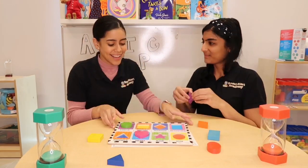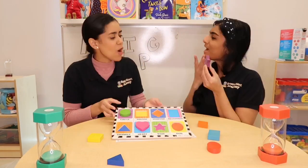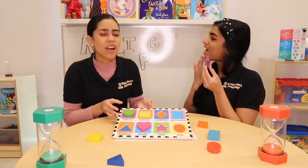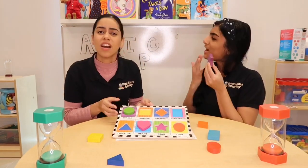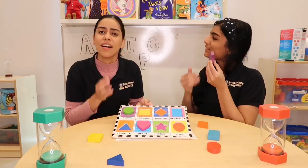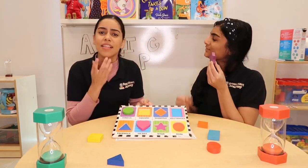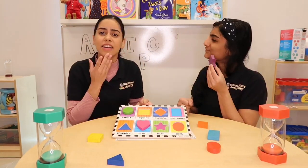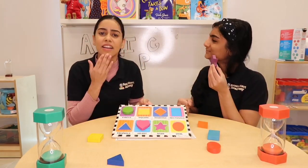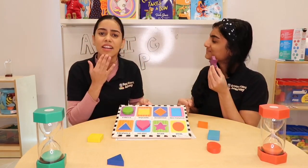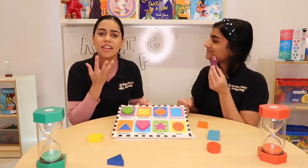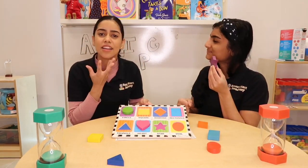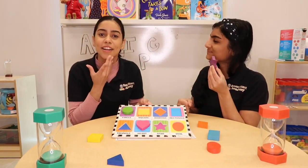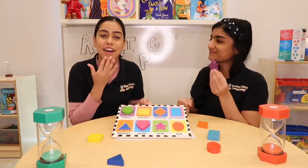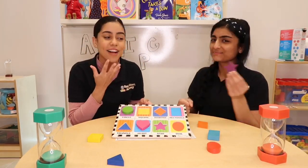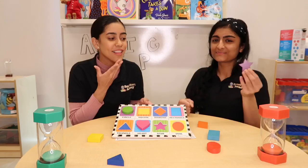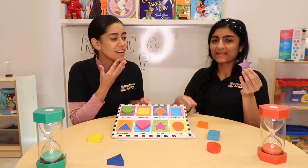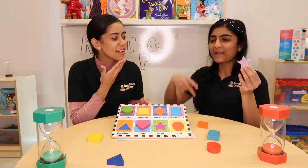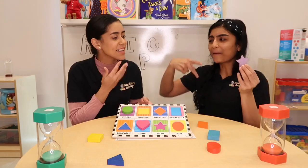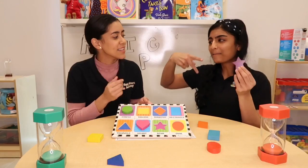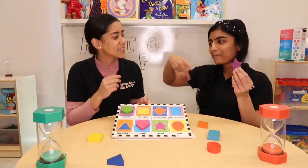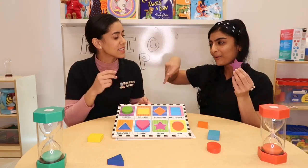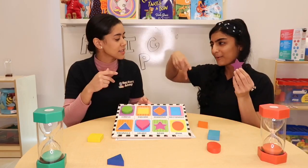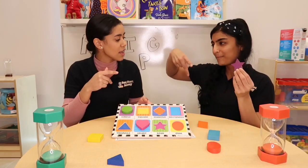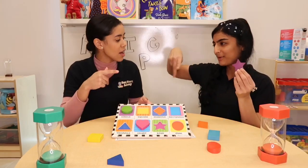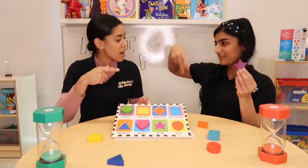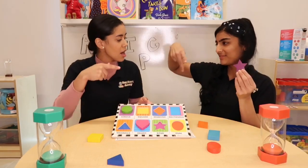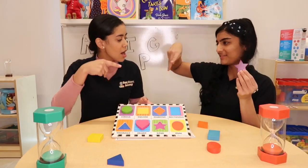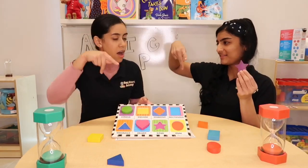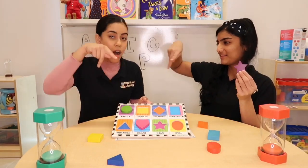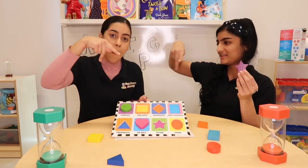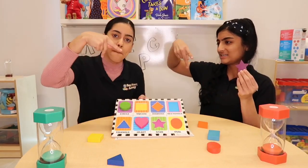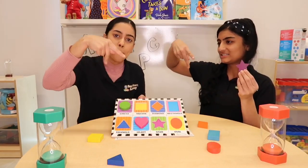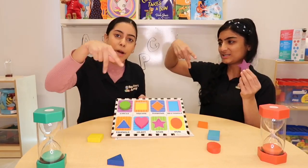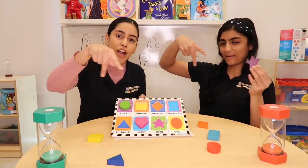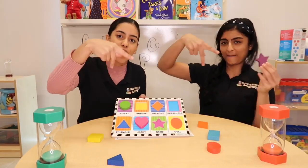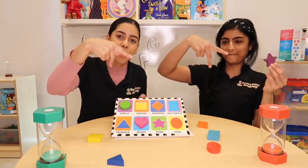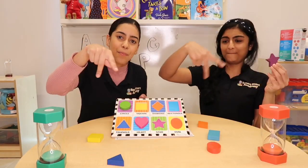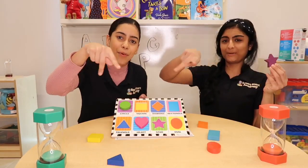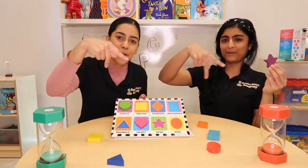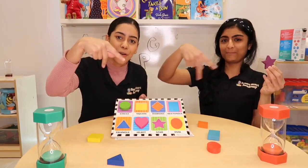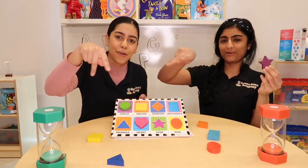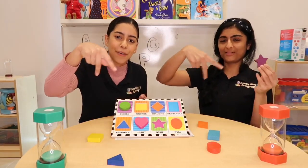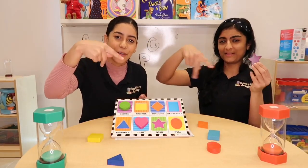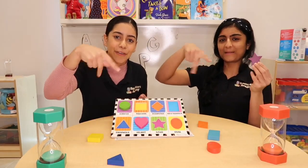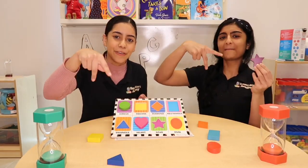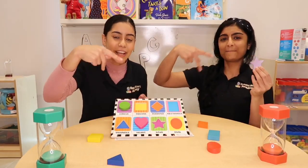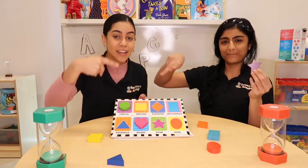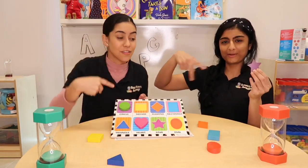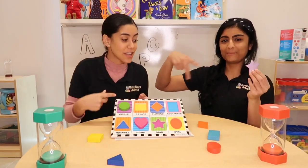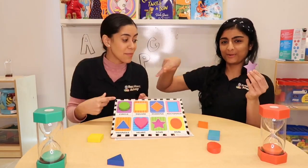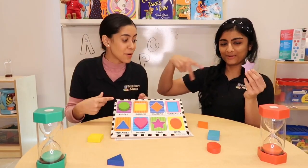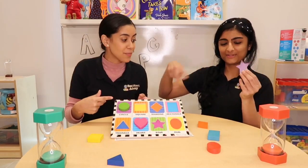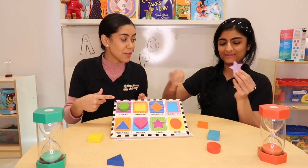What color, color is the stars? Purple. Can you sign purple?